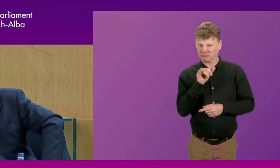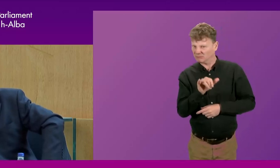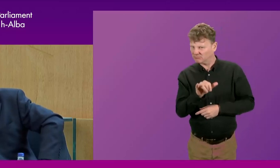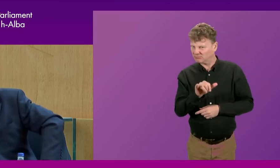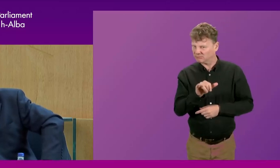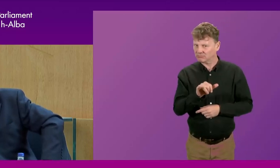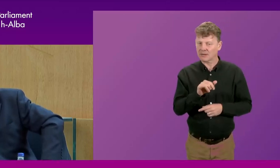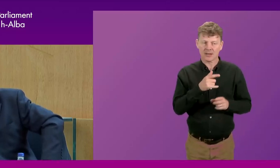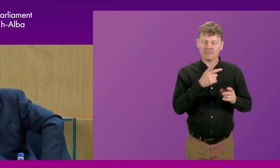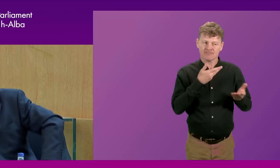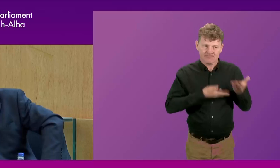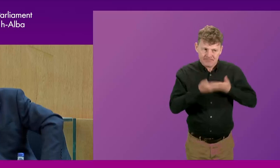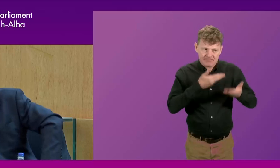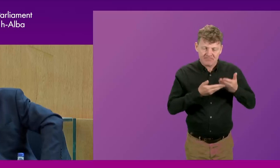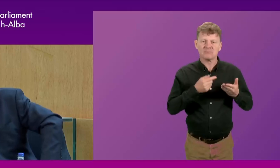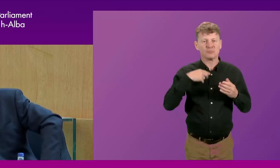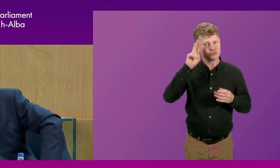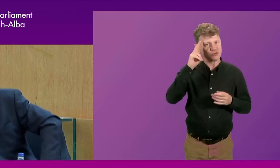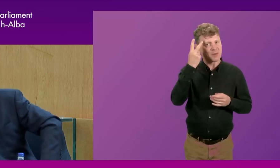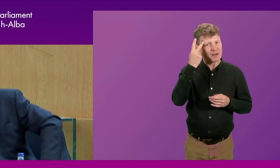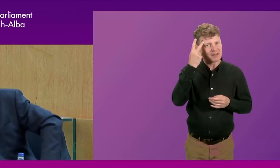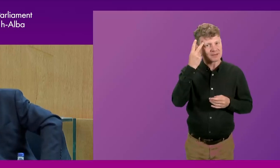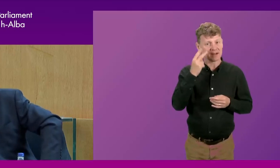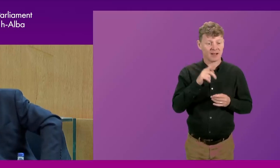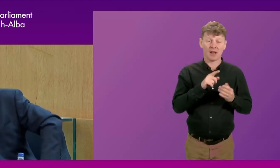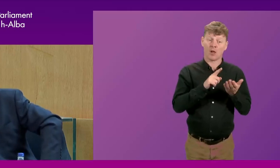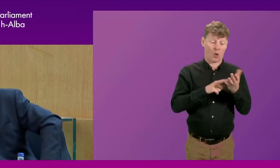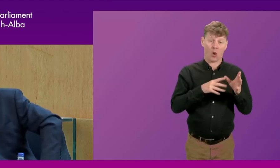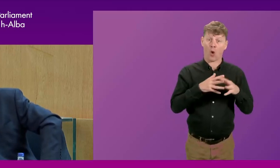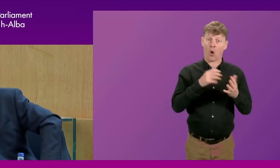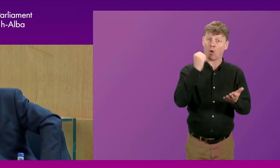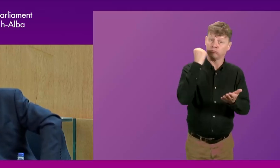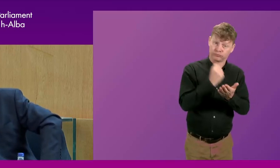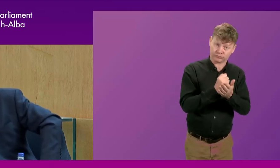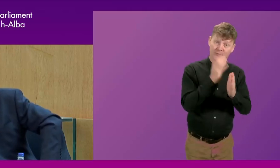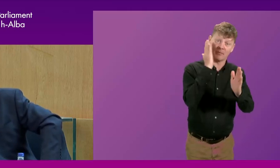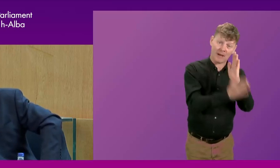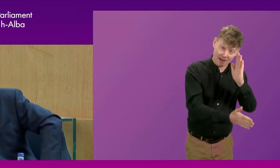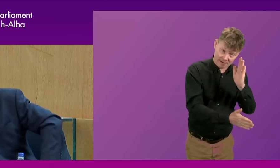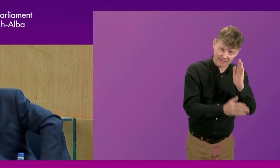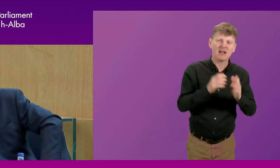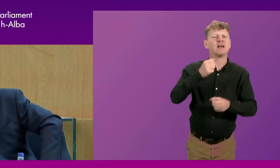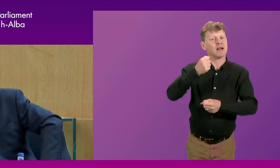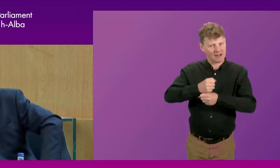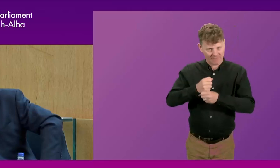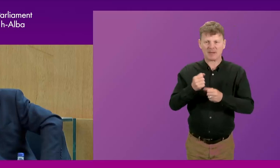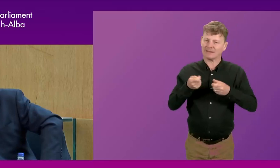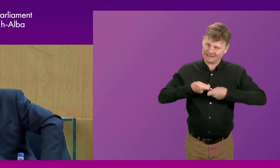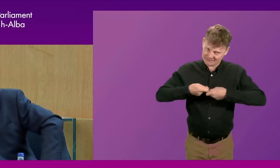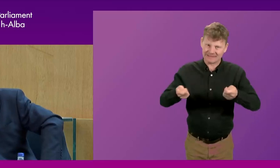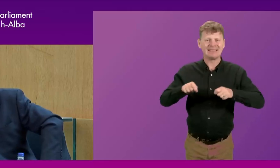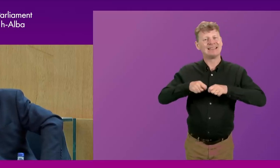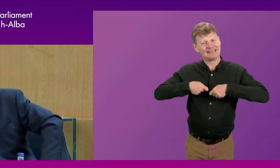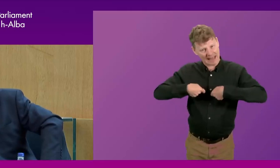the beginning and I was persuaded to change my mind. And then after the legislation was passed, government got on with delivering it and implementing it